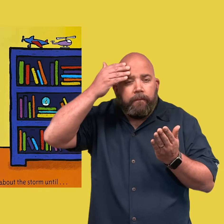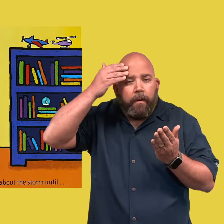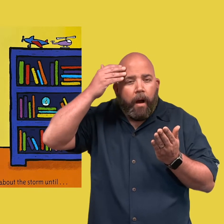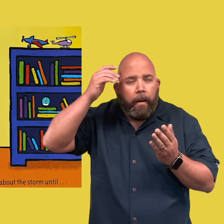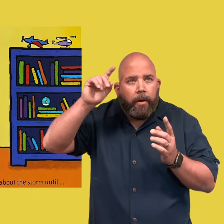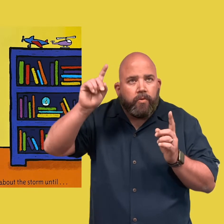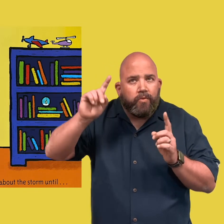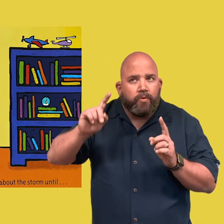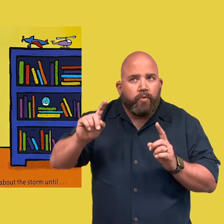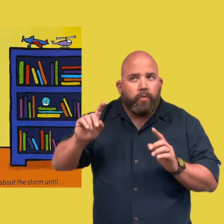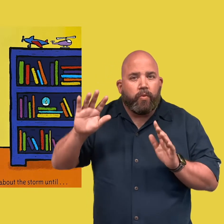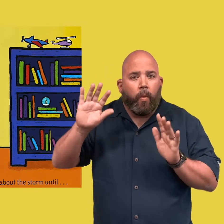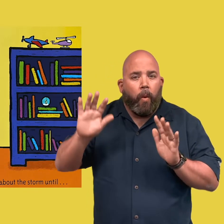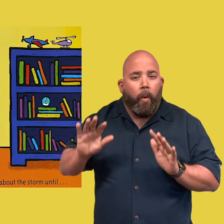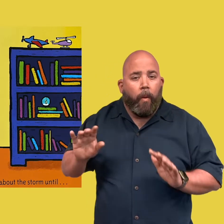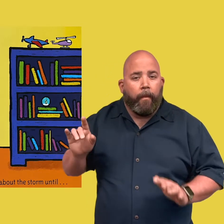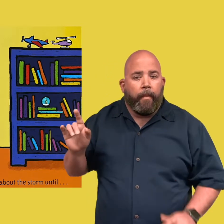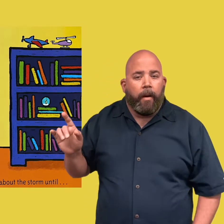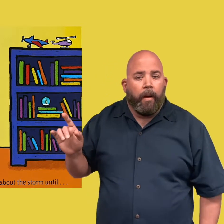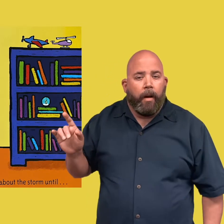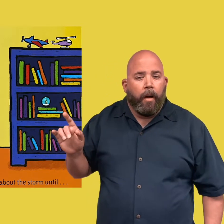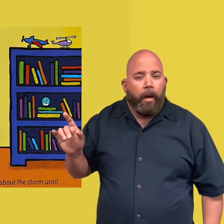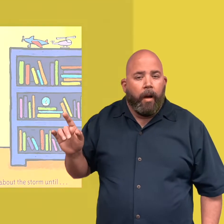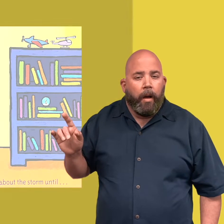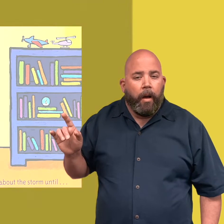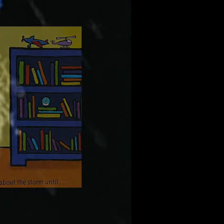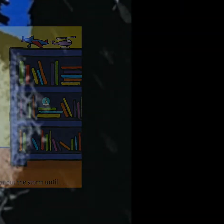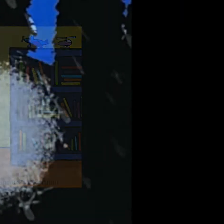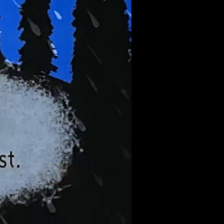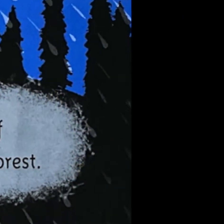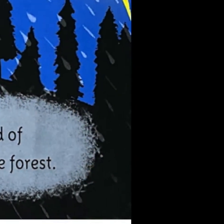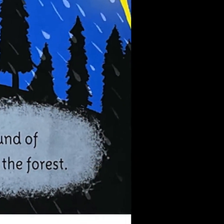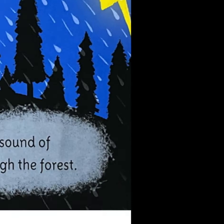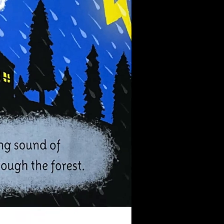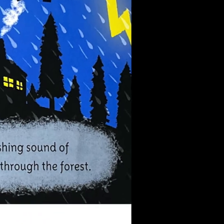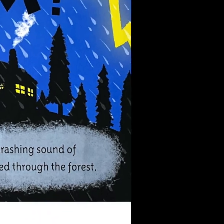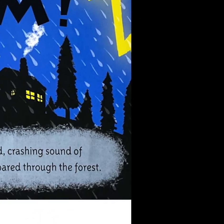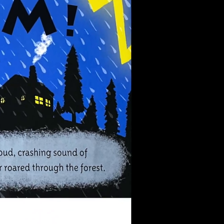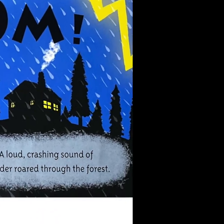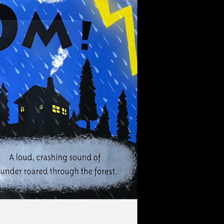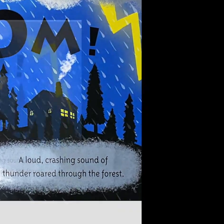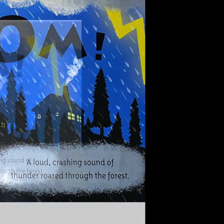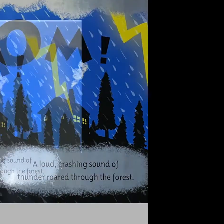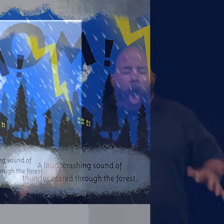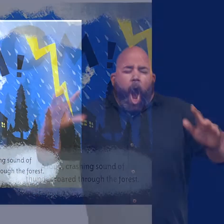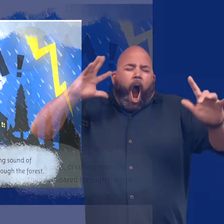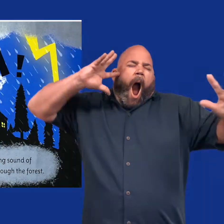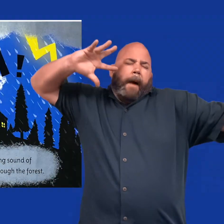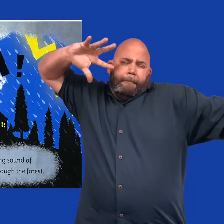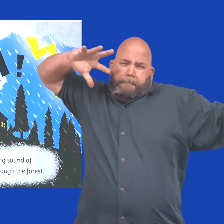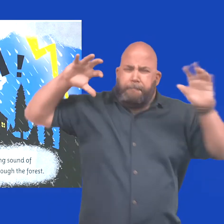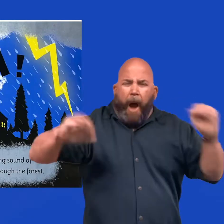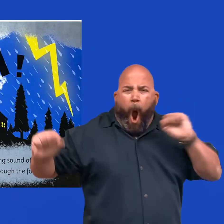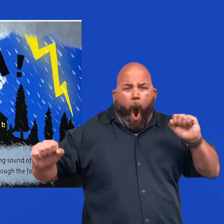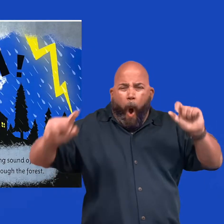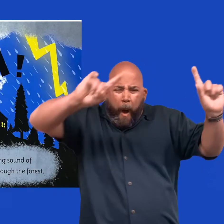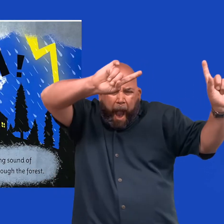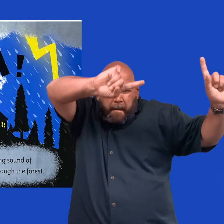Bear almost forgot about the storm until... Boom!